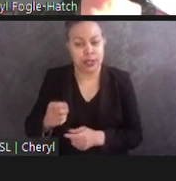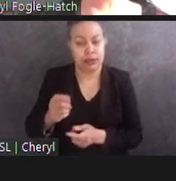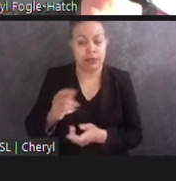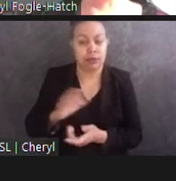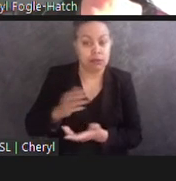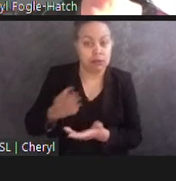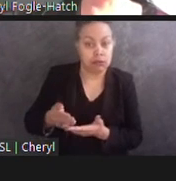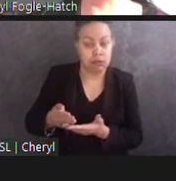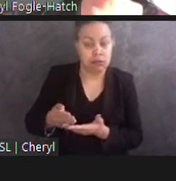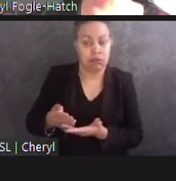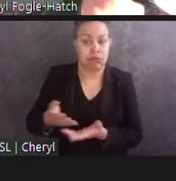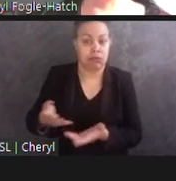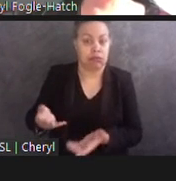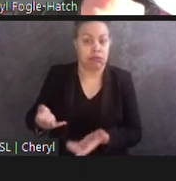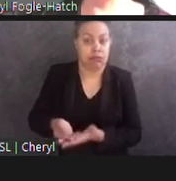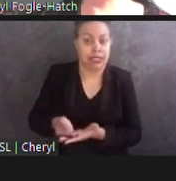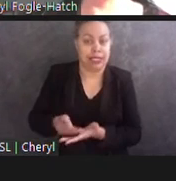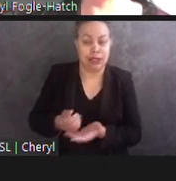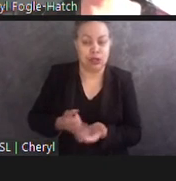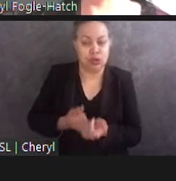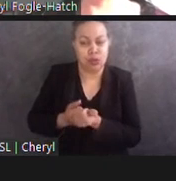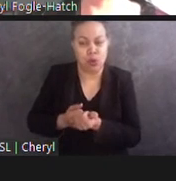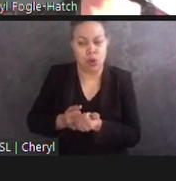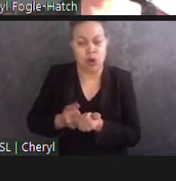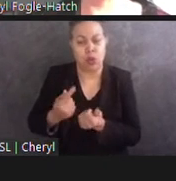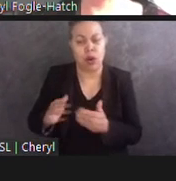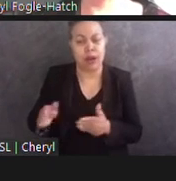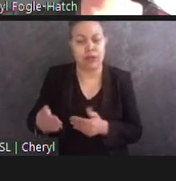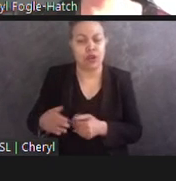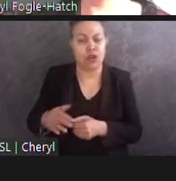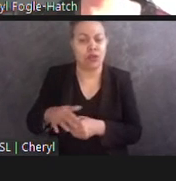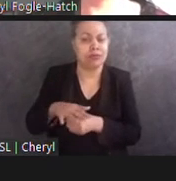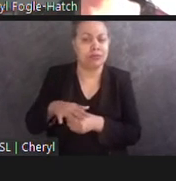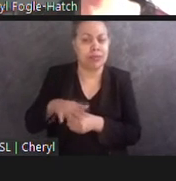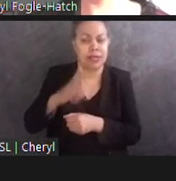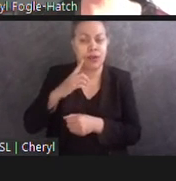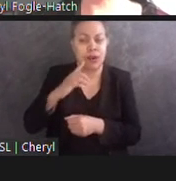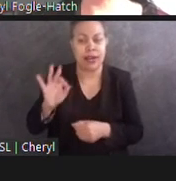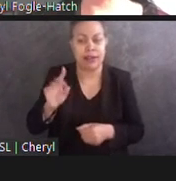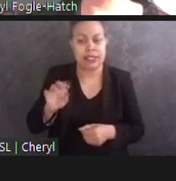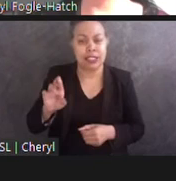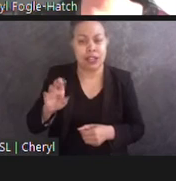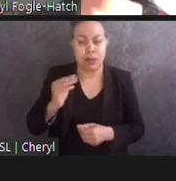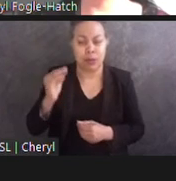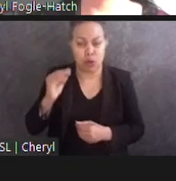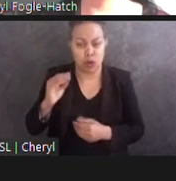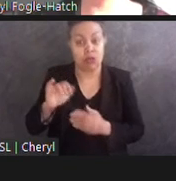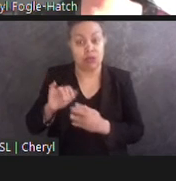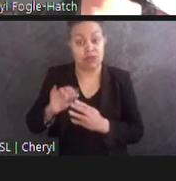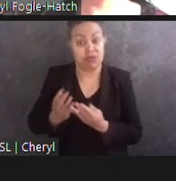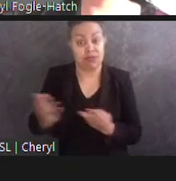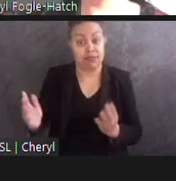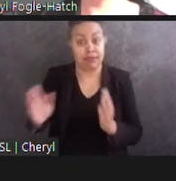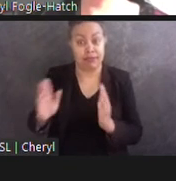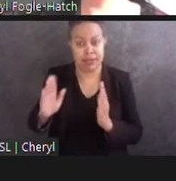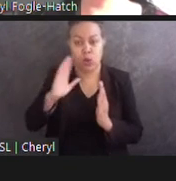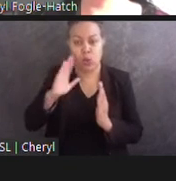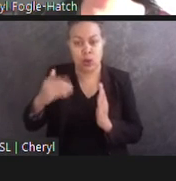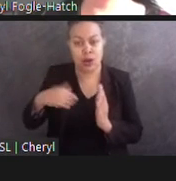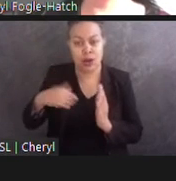the room of the Memorial, of the FDR Memorial, which was going to house a statue of that,